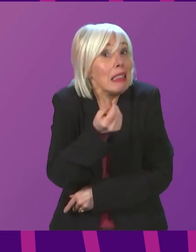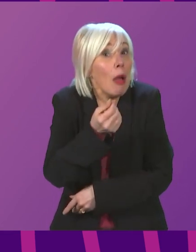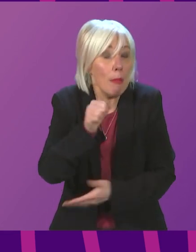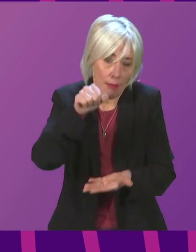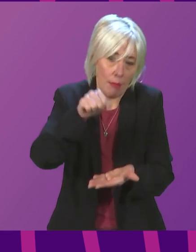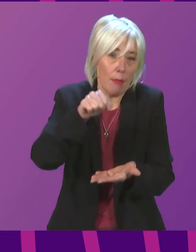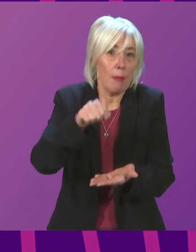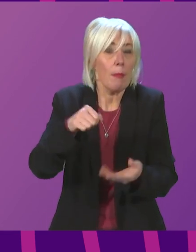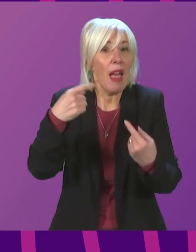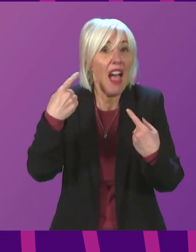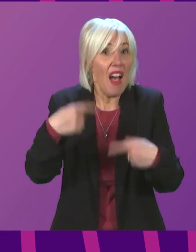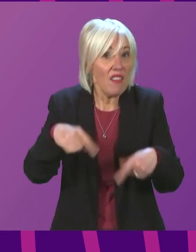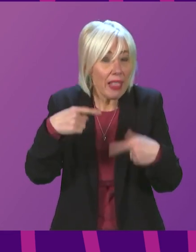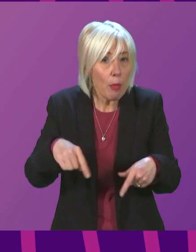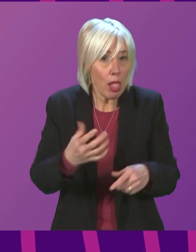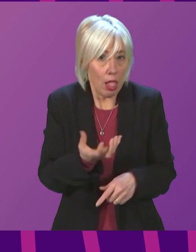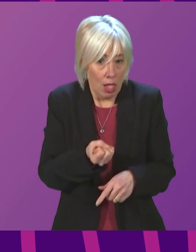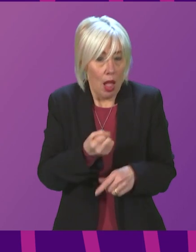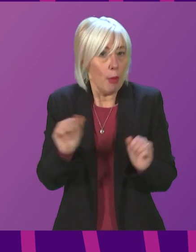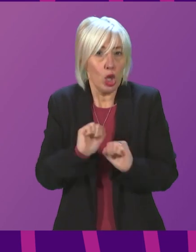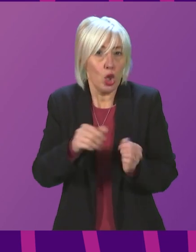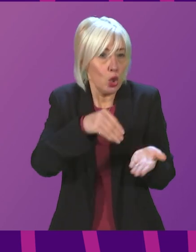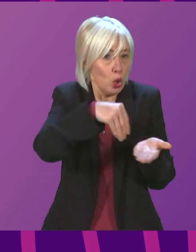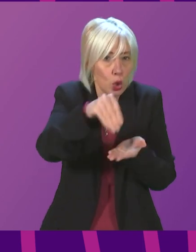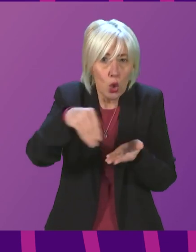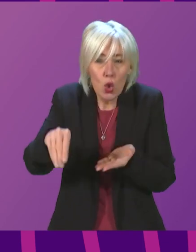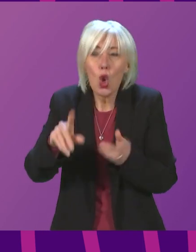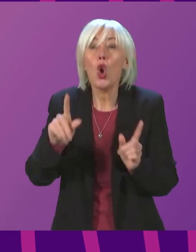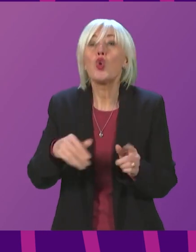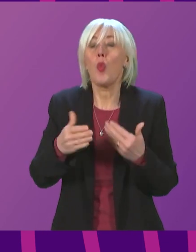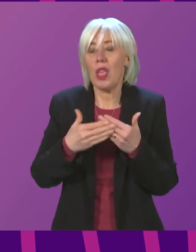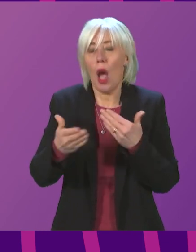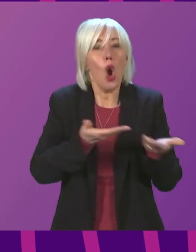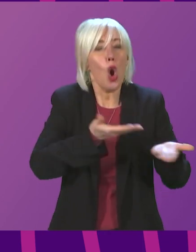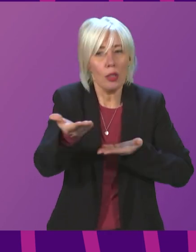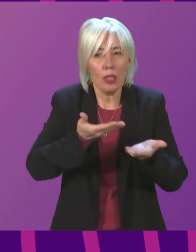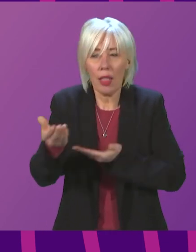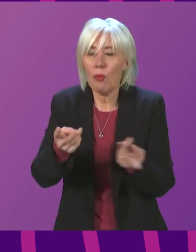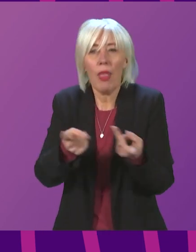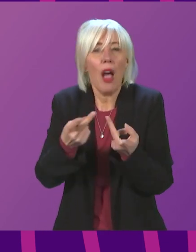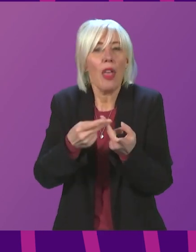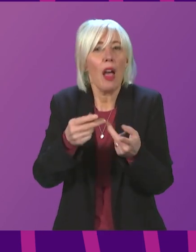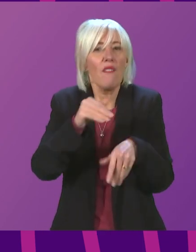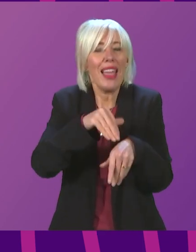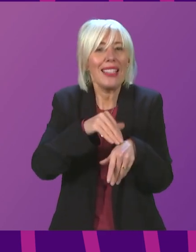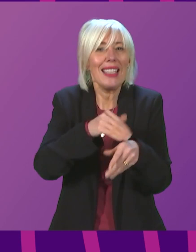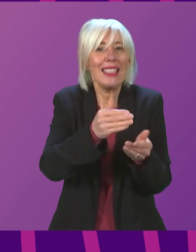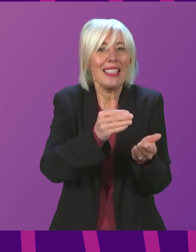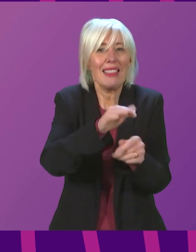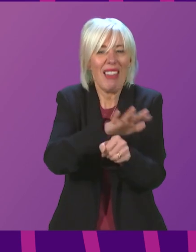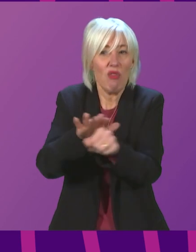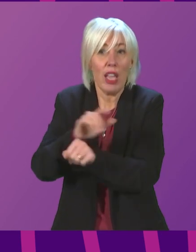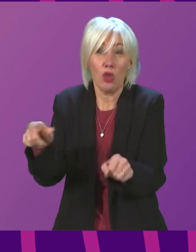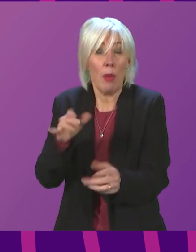have made available that we have not yet allocated, and therefore we are further consulting with affected sectors. And this may be relevant to Marine McNair's